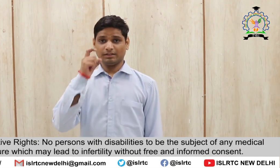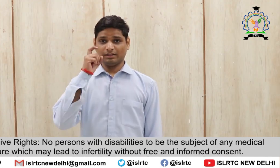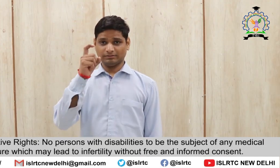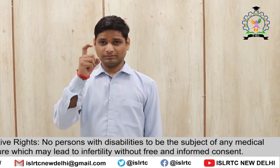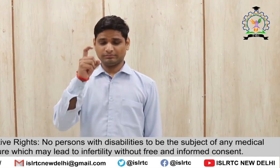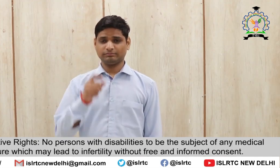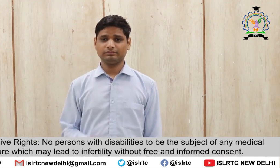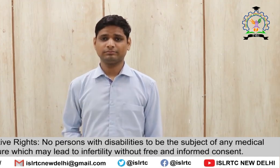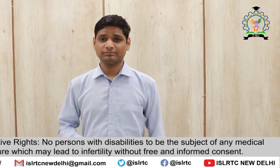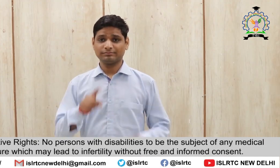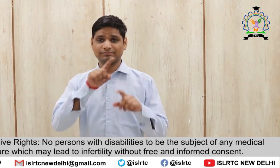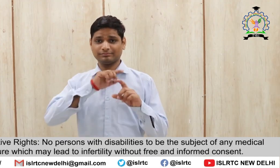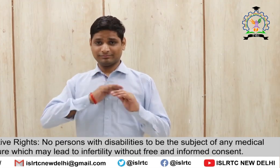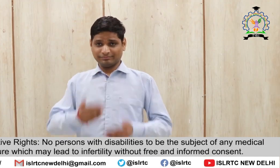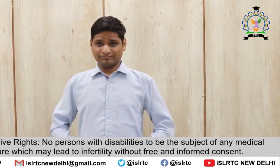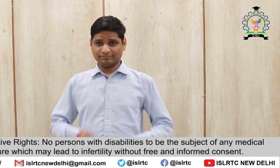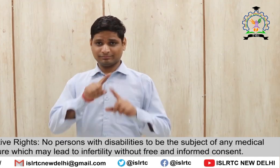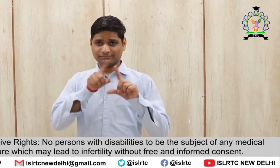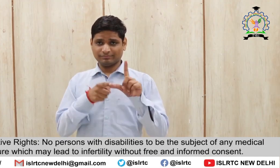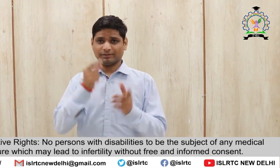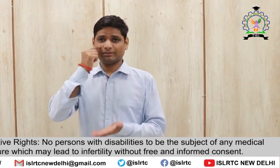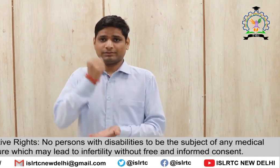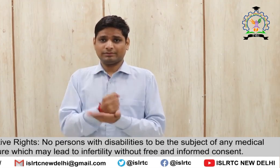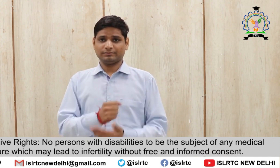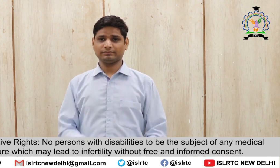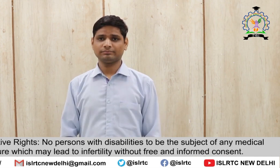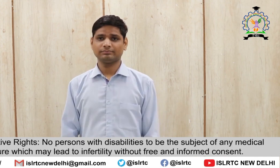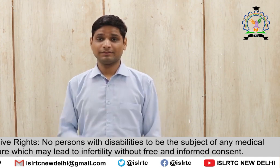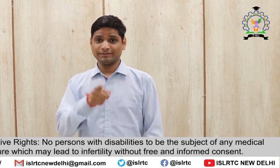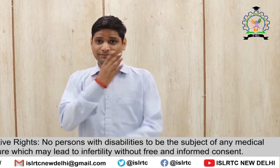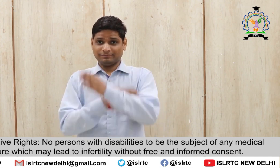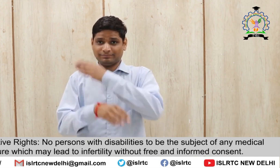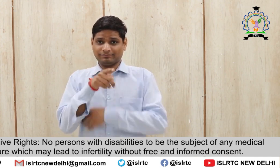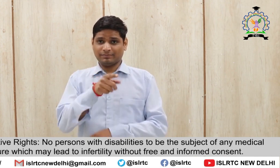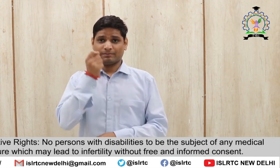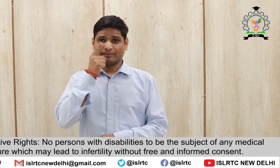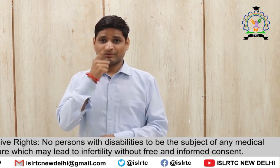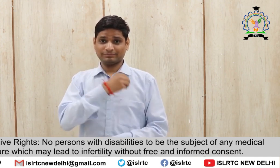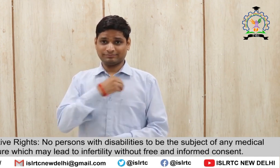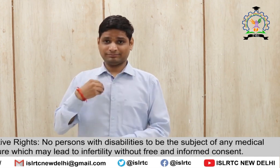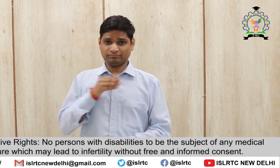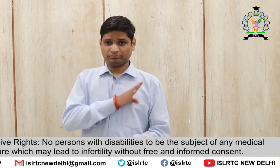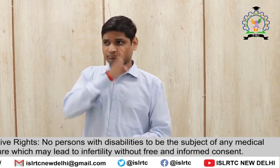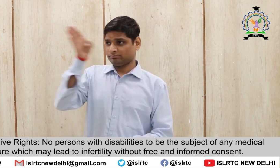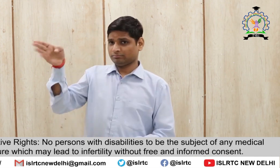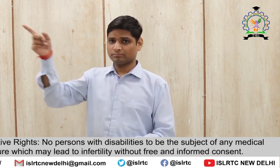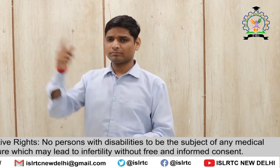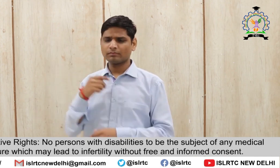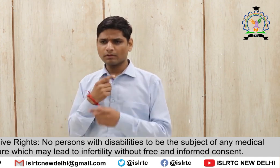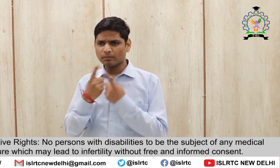7. Reproductive rights No persons with disabilities to be subjected of any medical procedure which